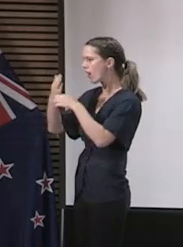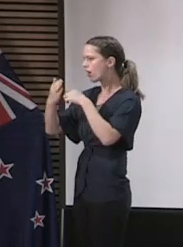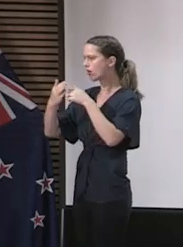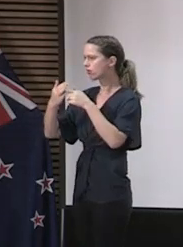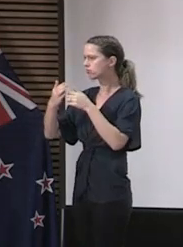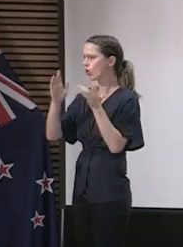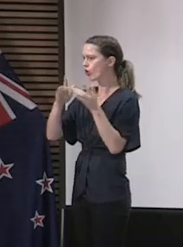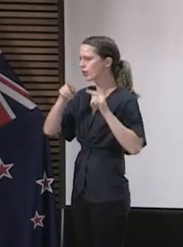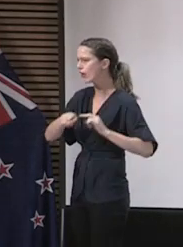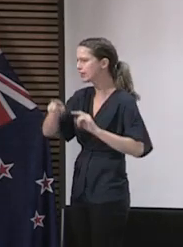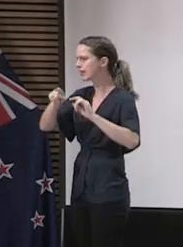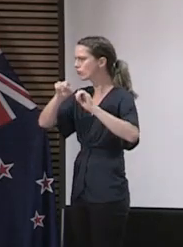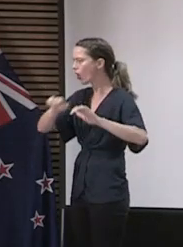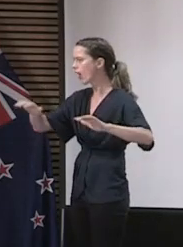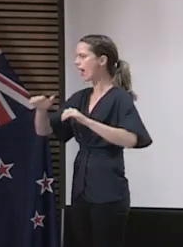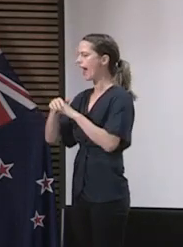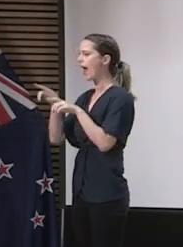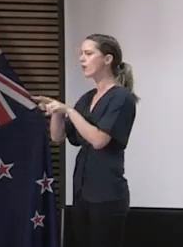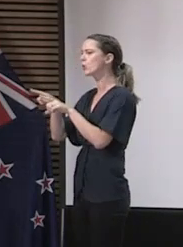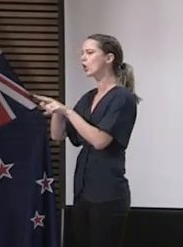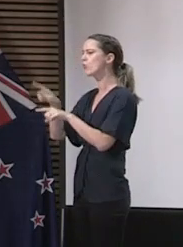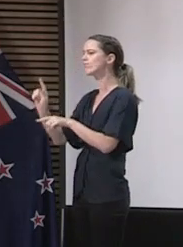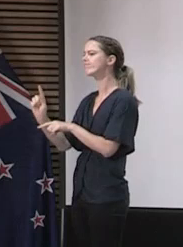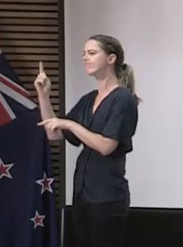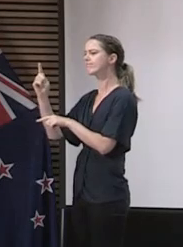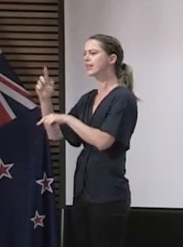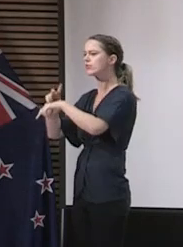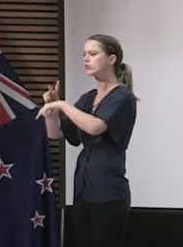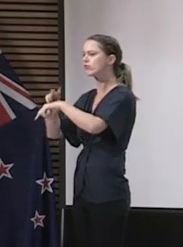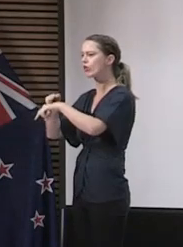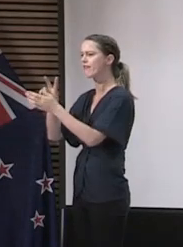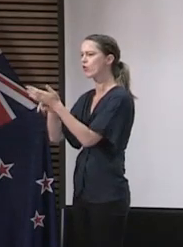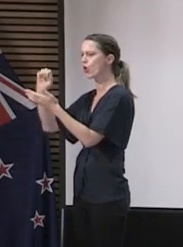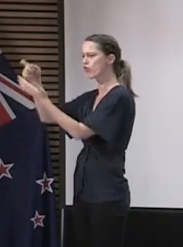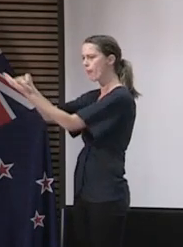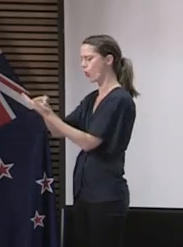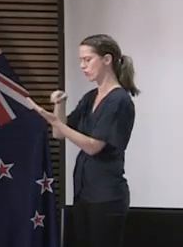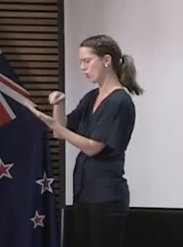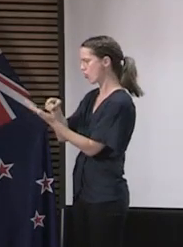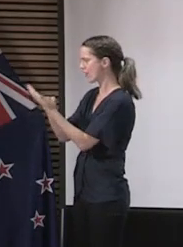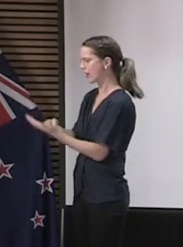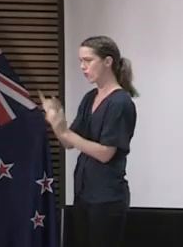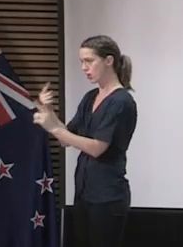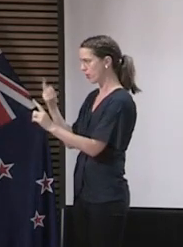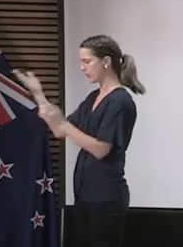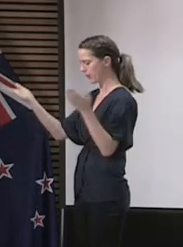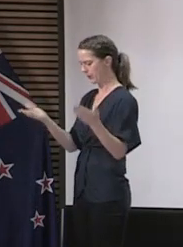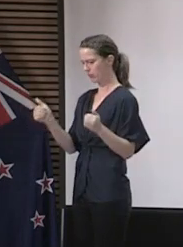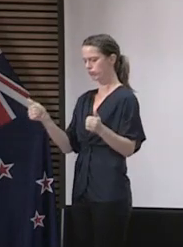the response to Dr Verrill's recommendations, and they're progressing very well. And the second thing is I've asked them to